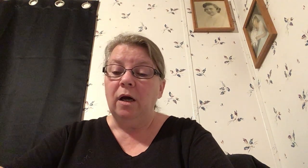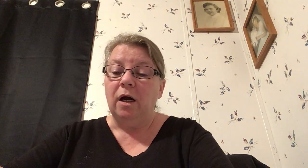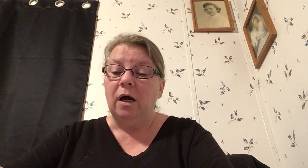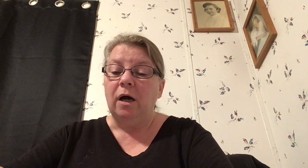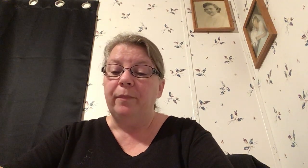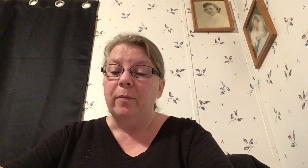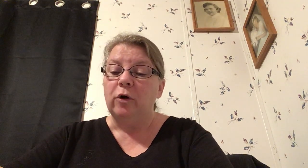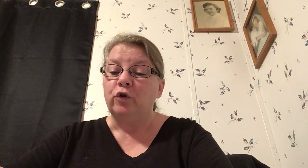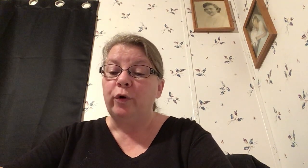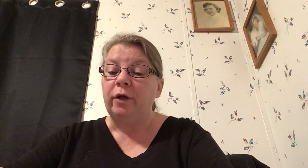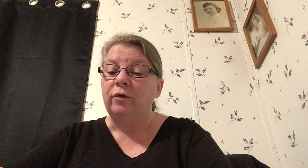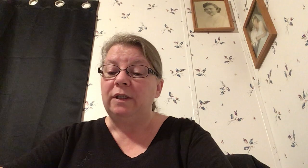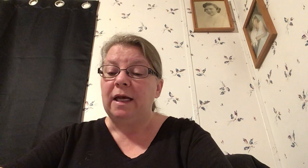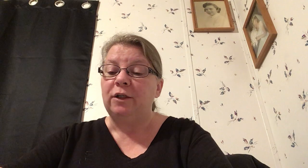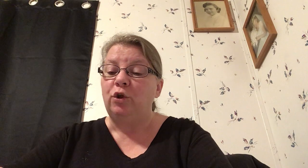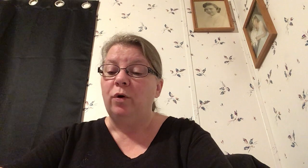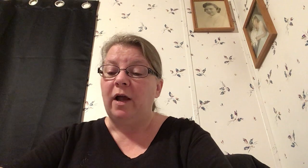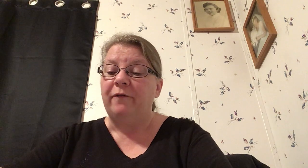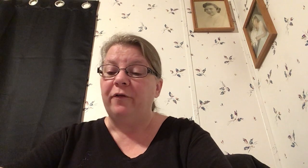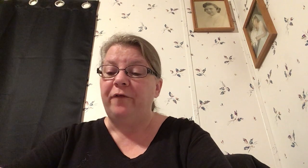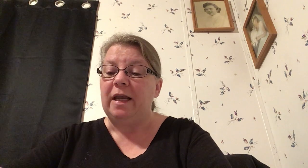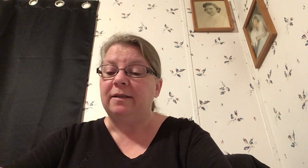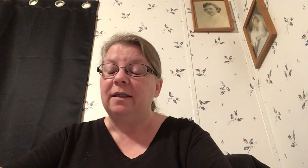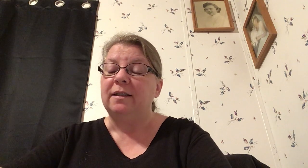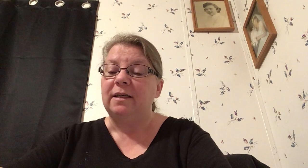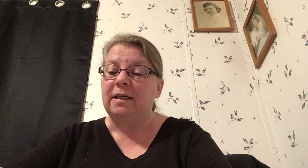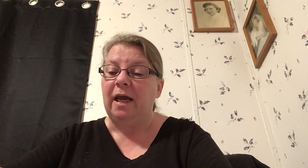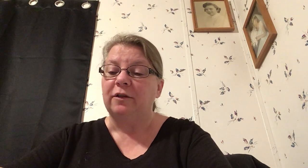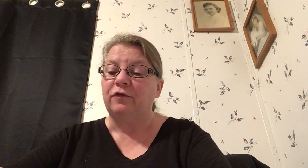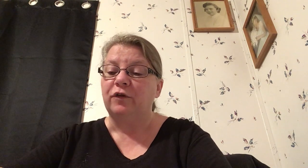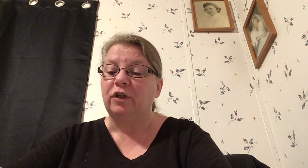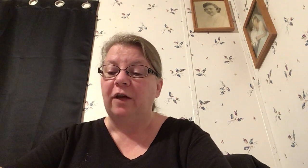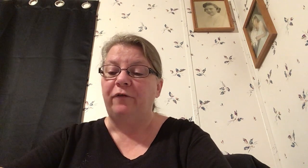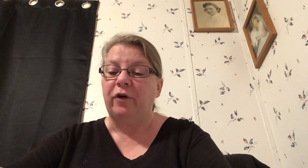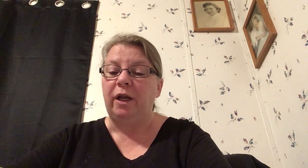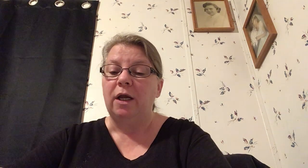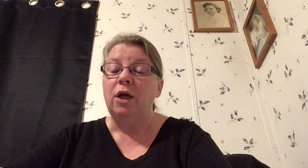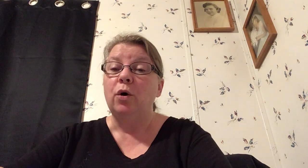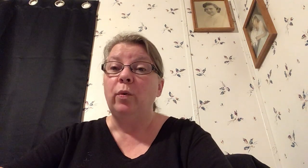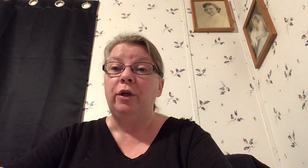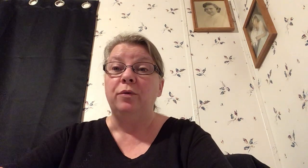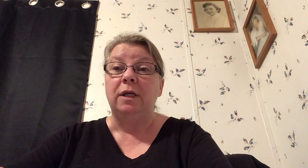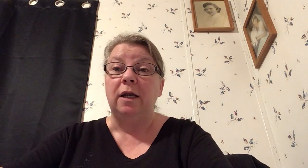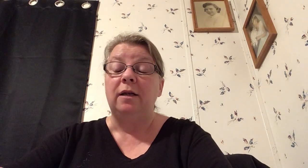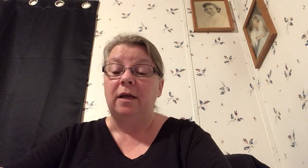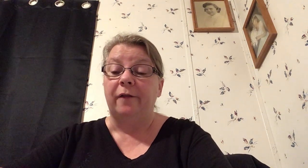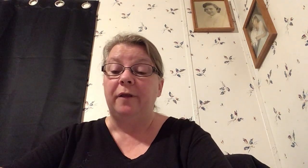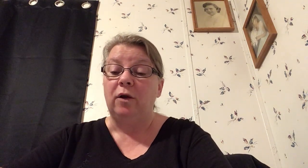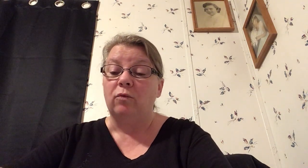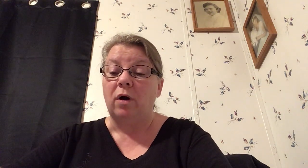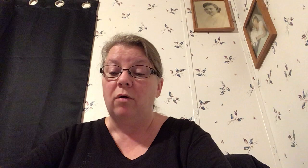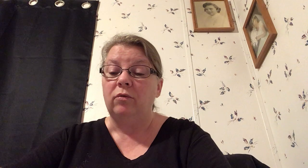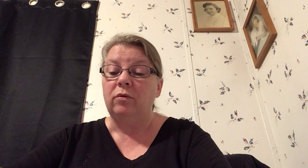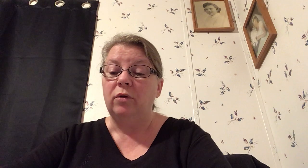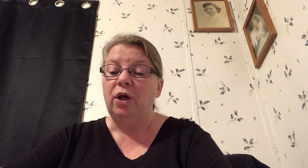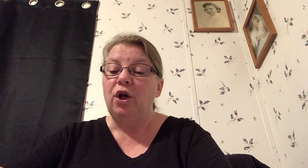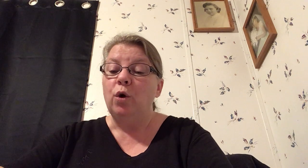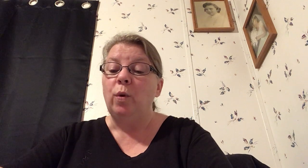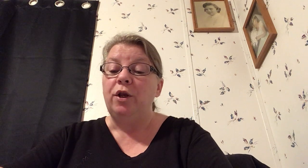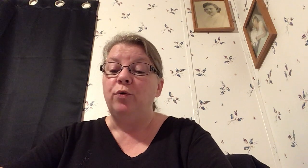the most critical test you will ever face is the test for suffering when you did nothing wrong when you